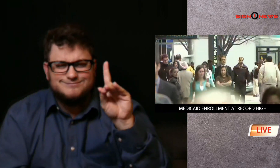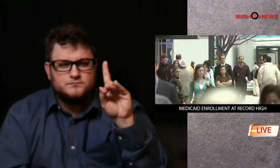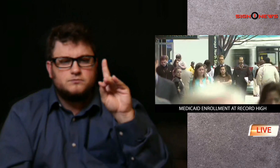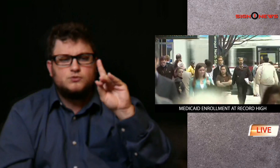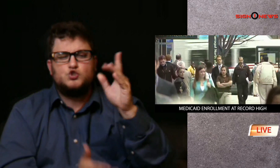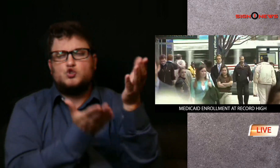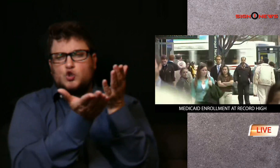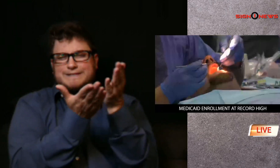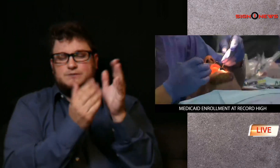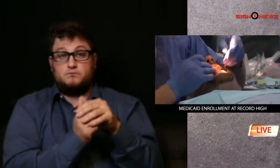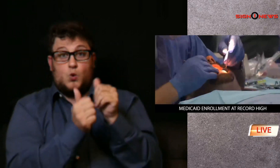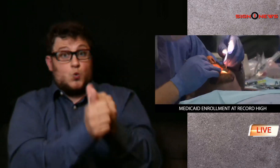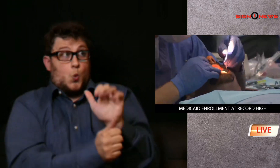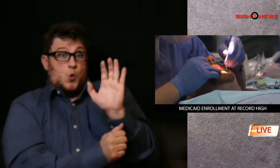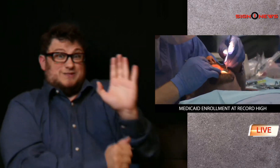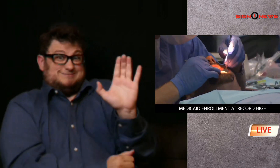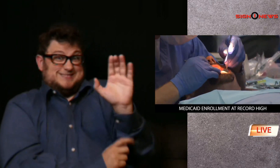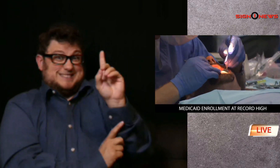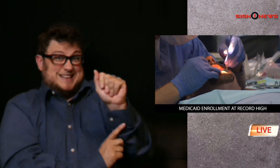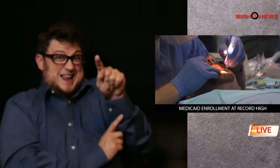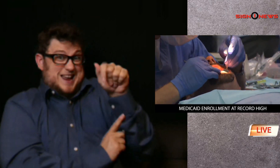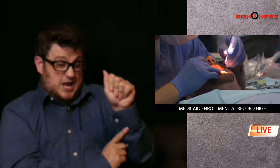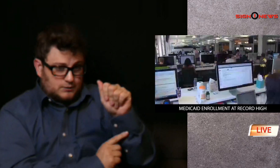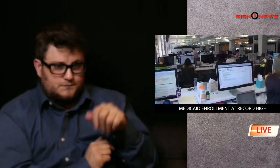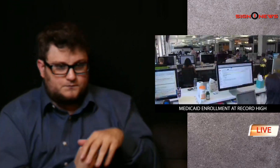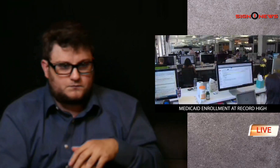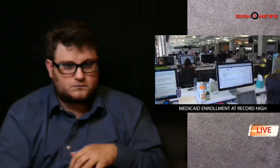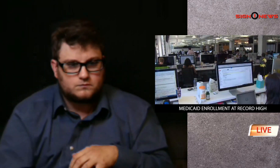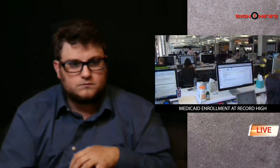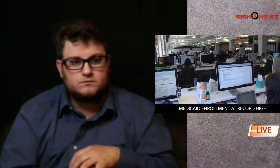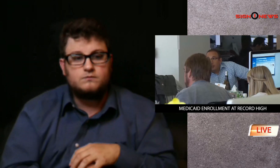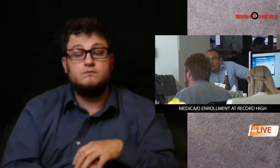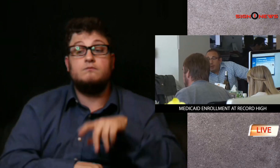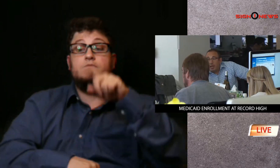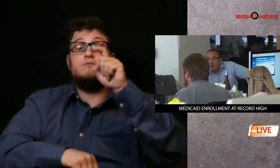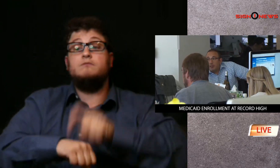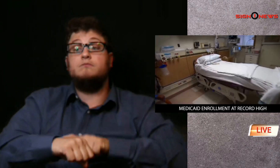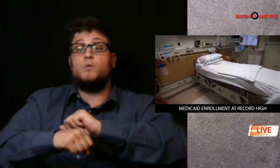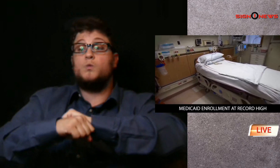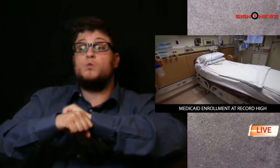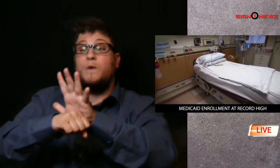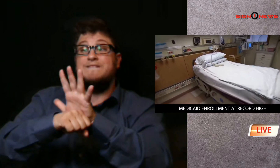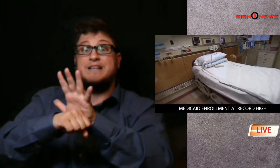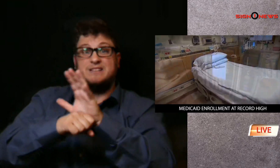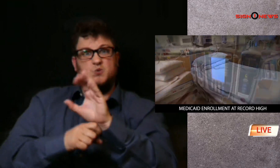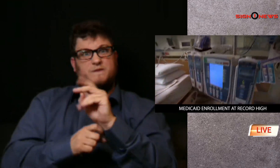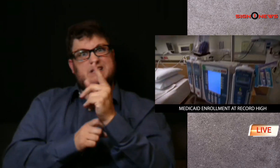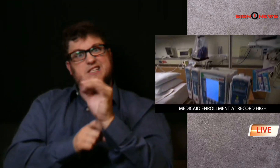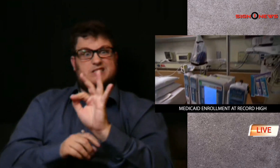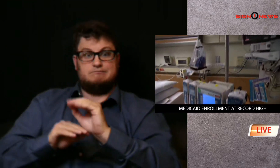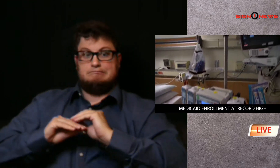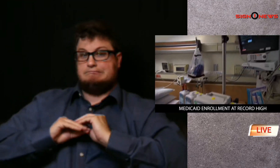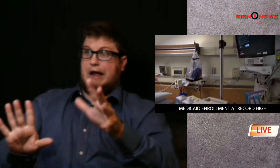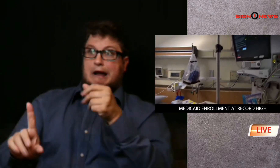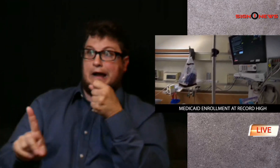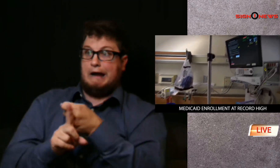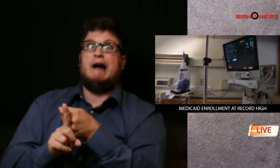according to data released monday by the centers for medicare and medicaid services a